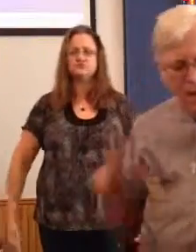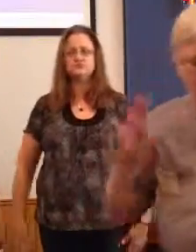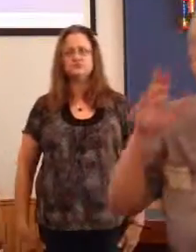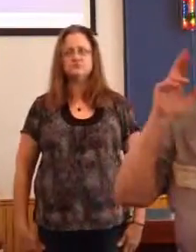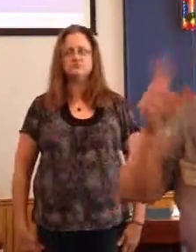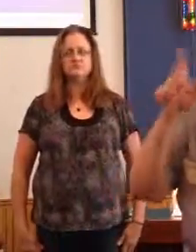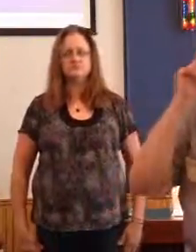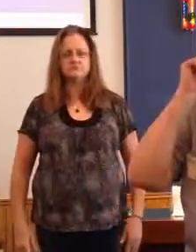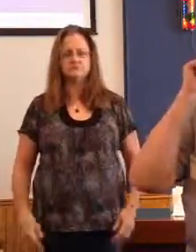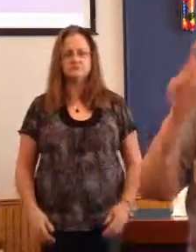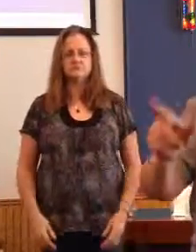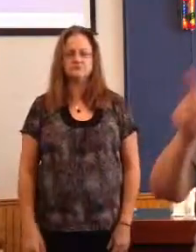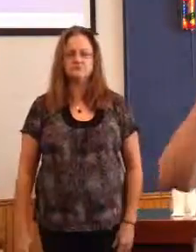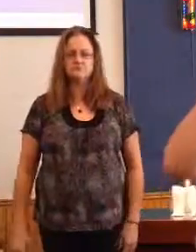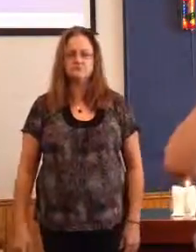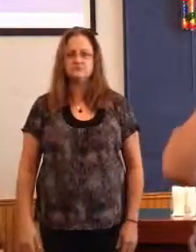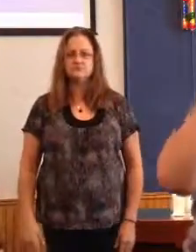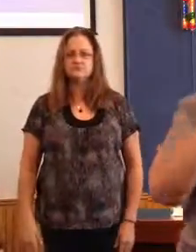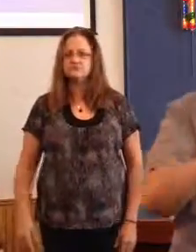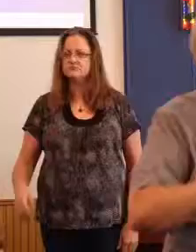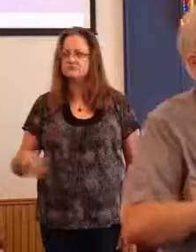and find a chance to take.